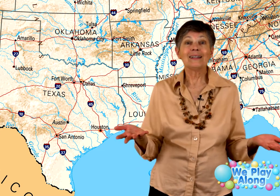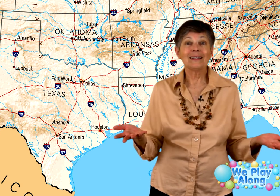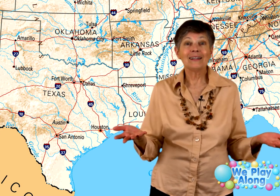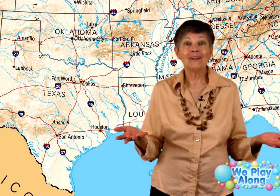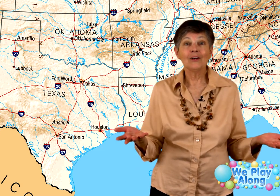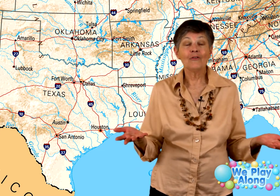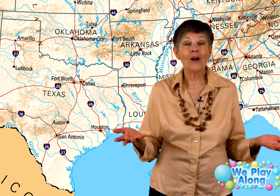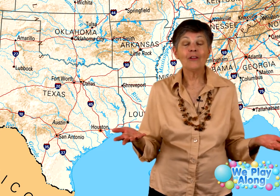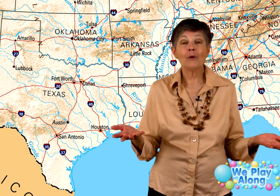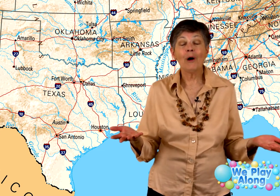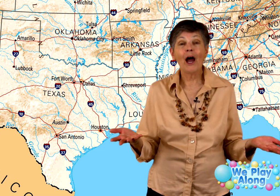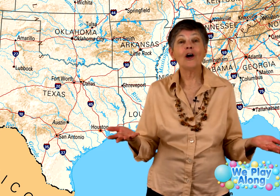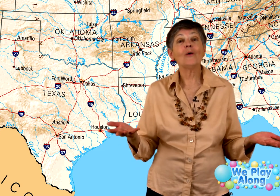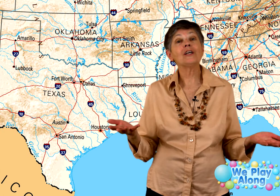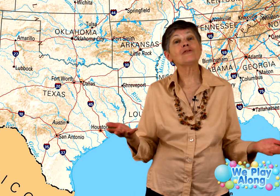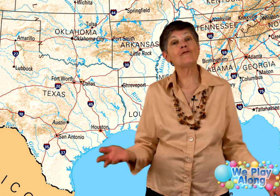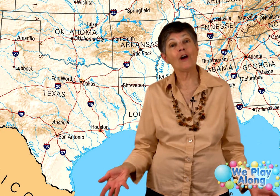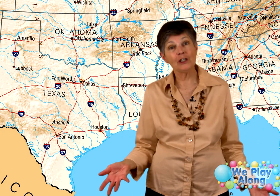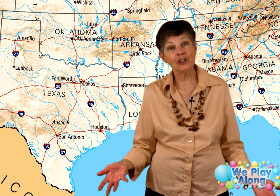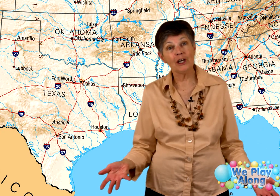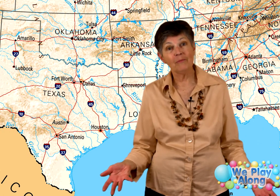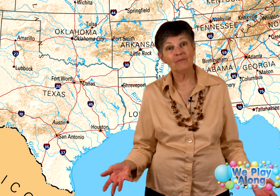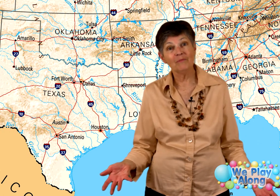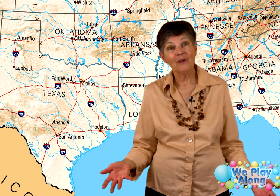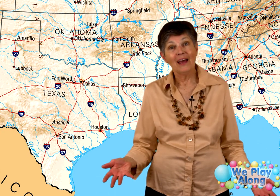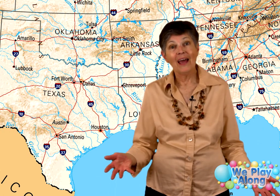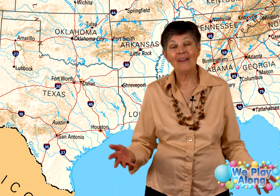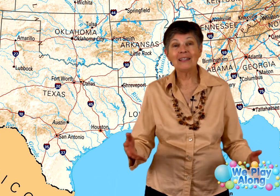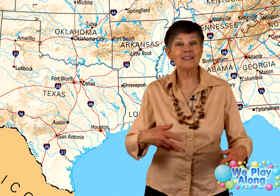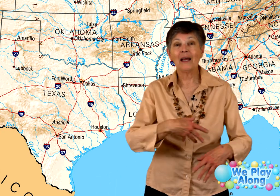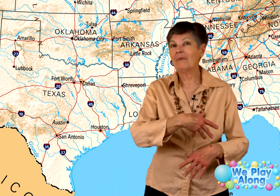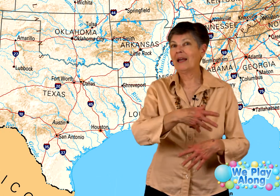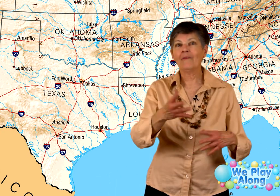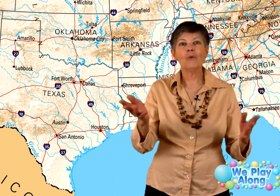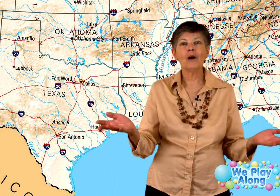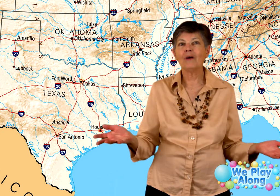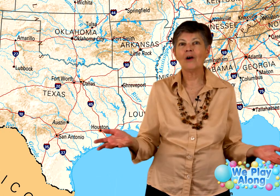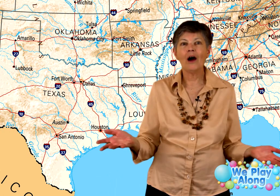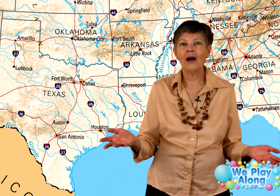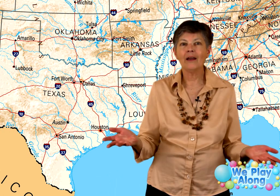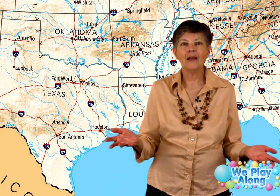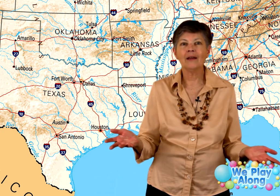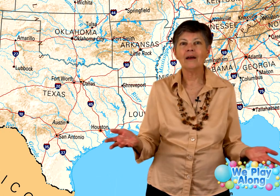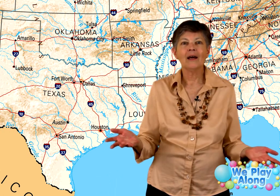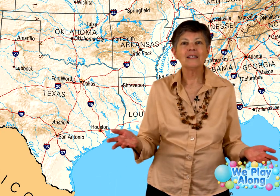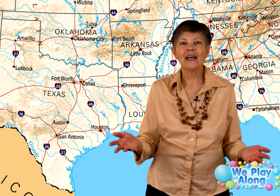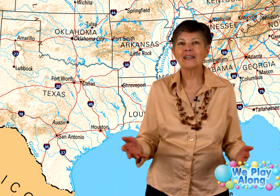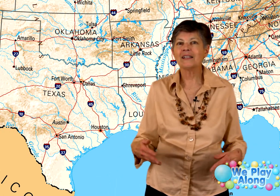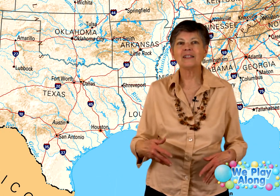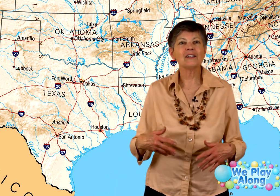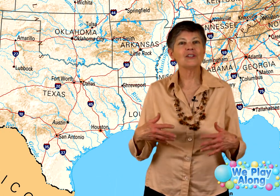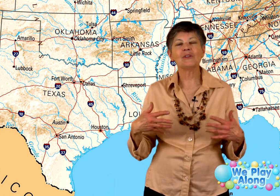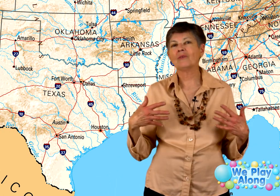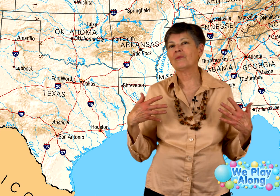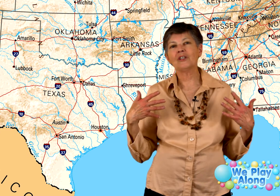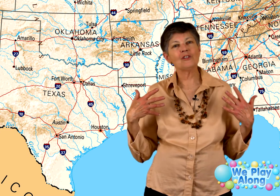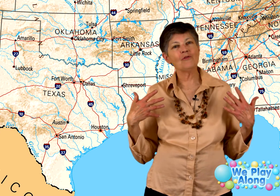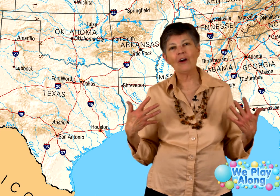Their motto is friendship. And that's, I mean, everywhere we've gone in Texas, it's just very